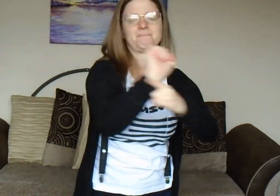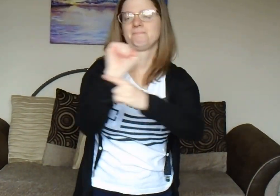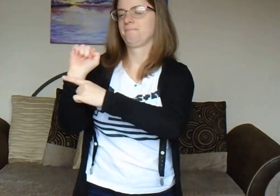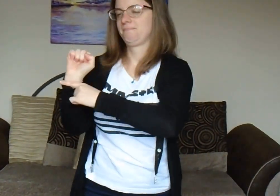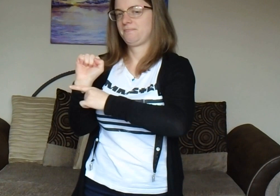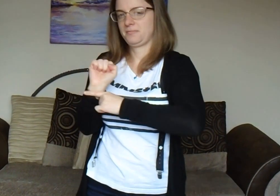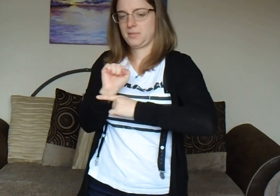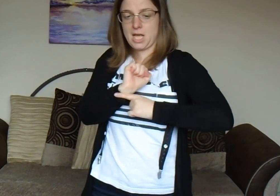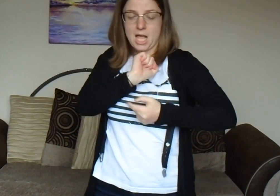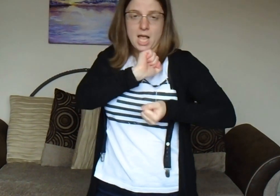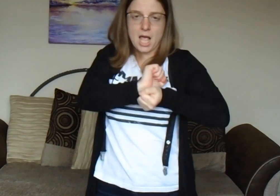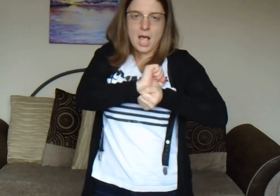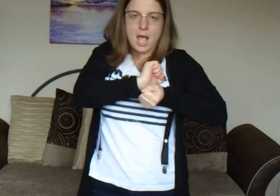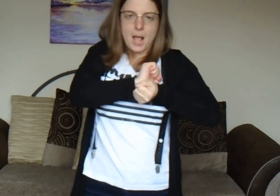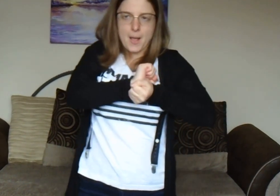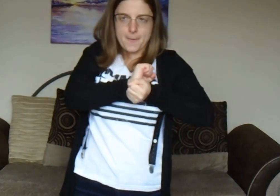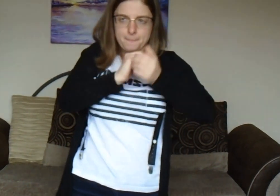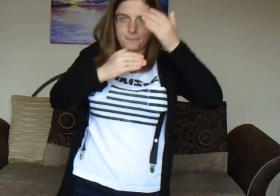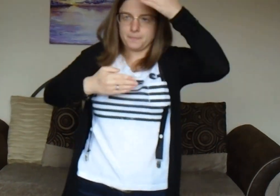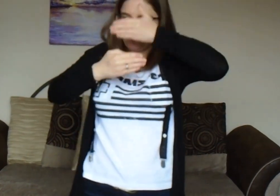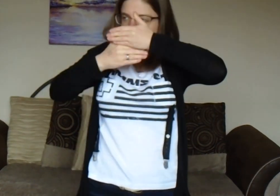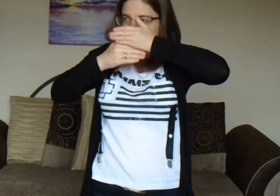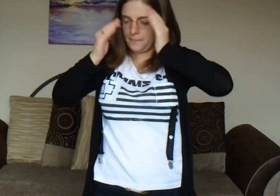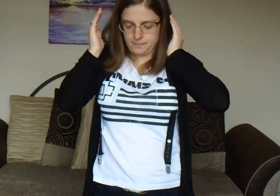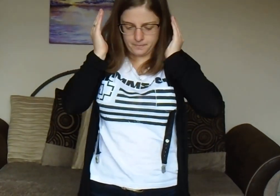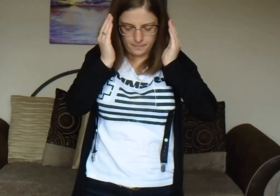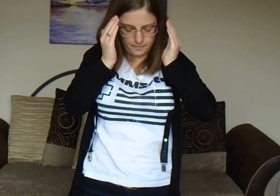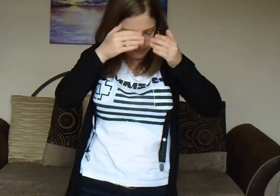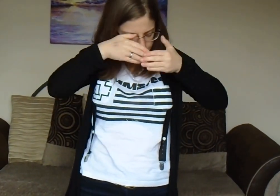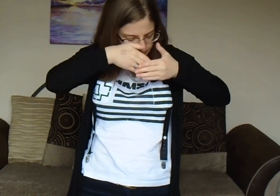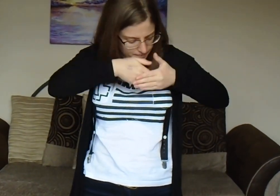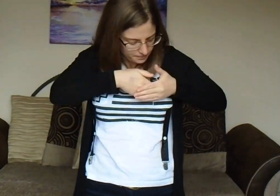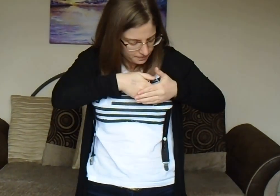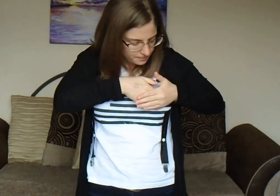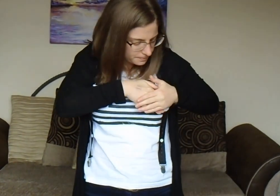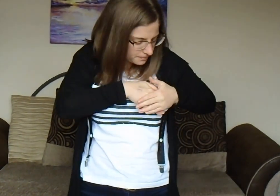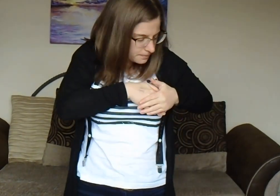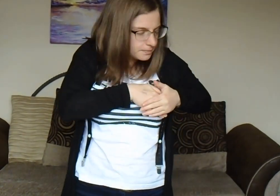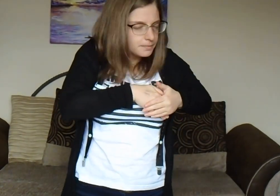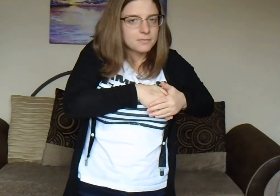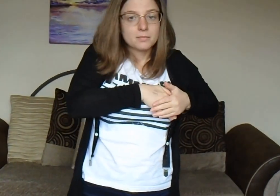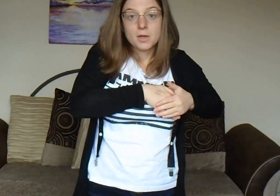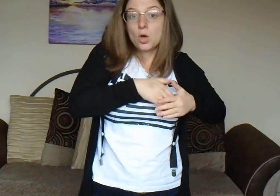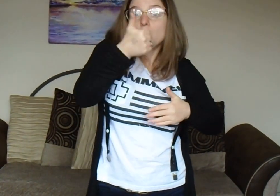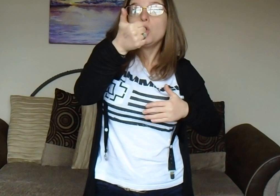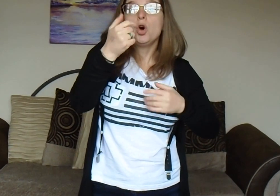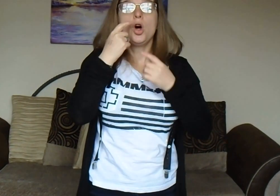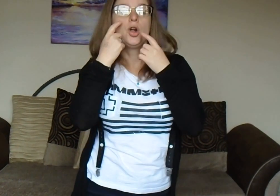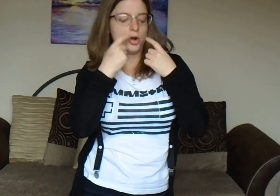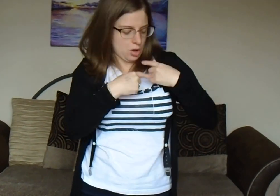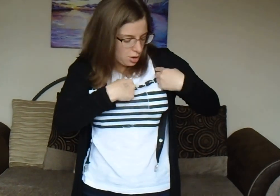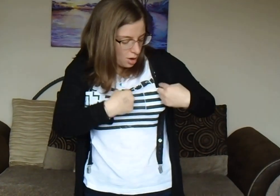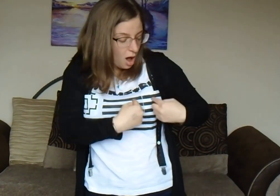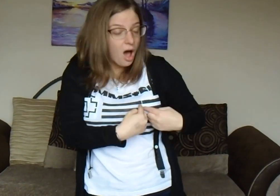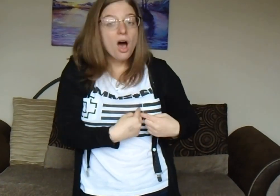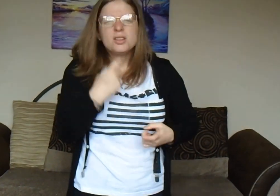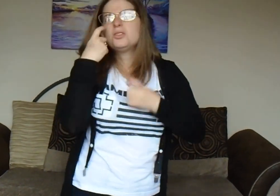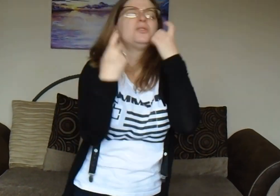keep yourself concealed Good hearts, so hard